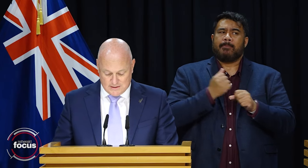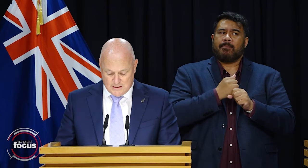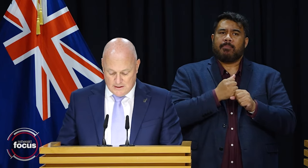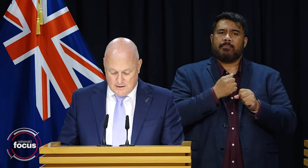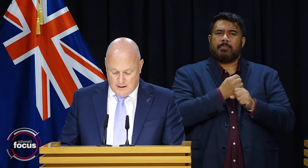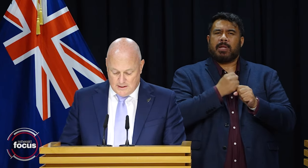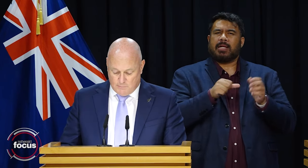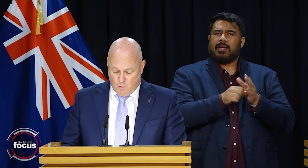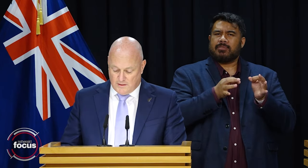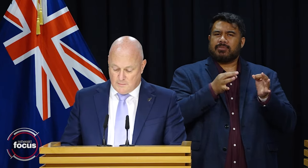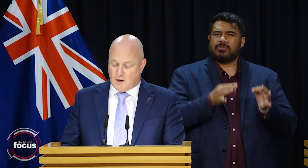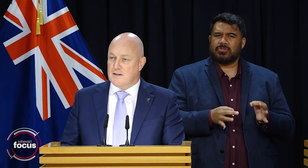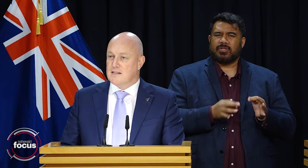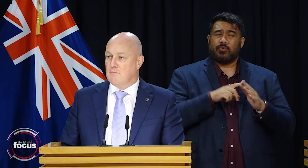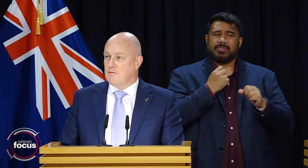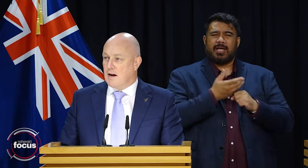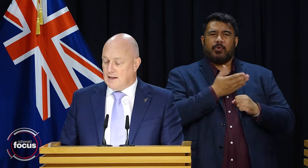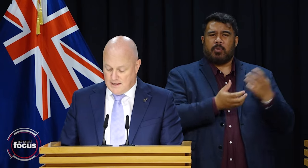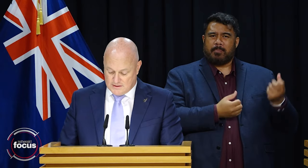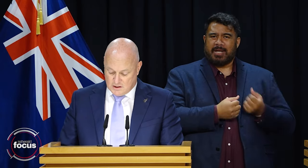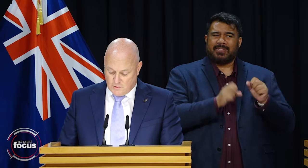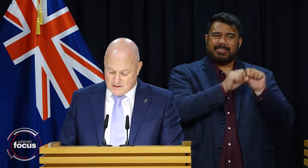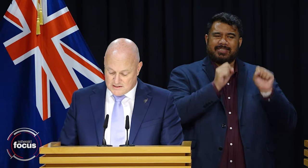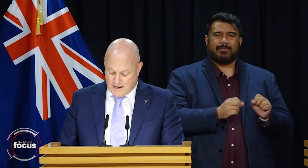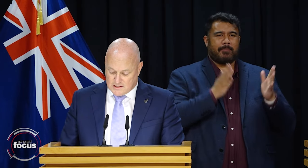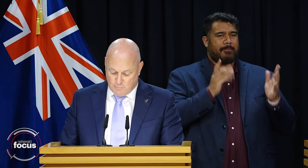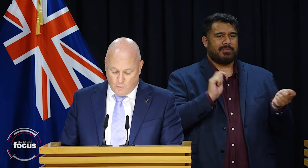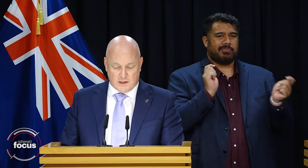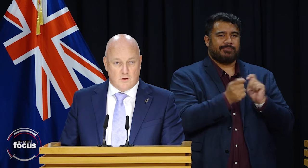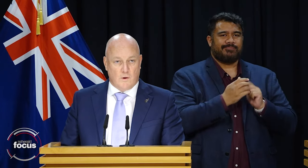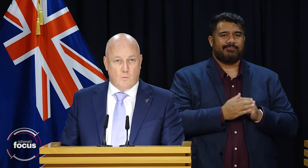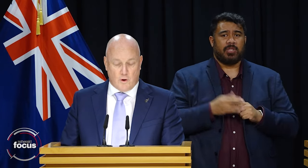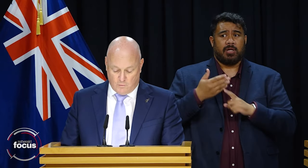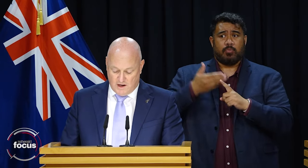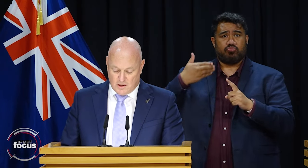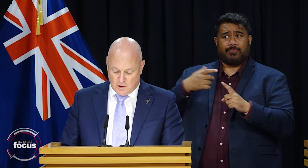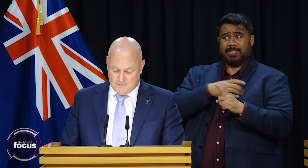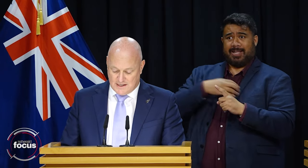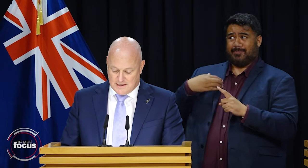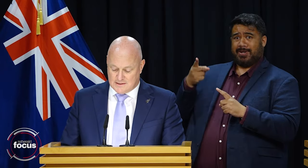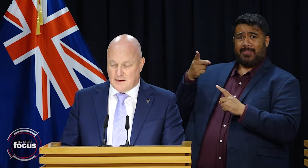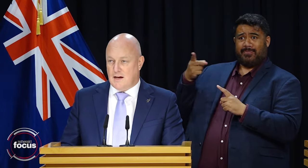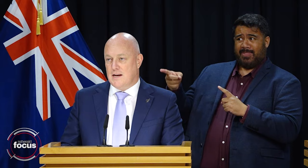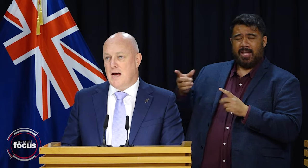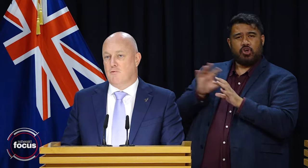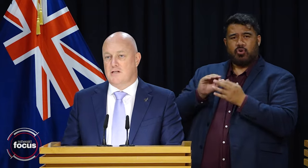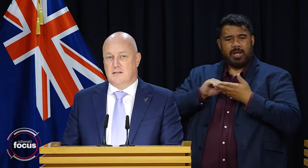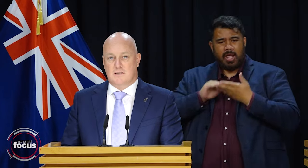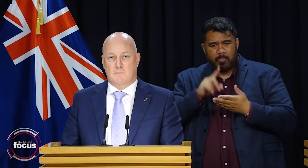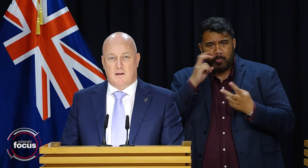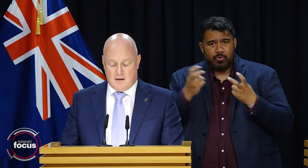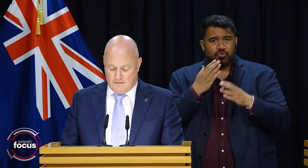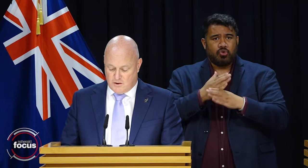decisions. And it is appalling that the previous Government frankly let the situation slide to the point where work-ready job seekers are now